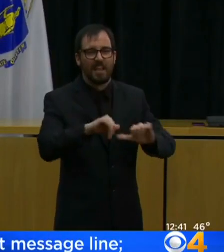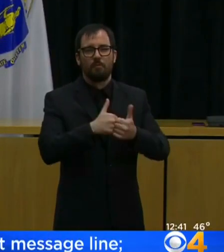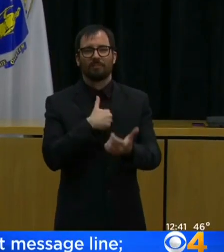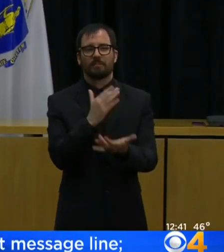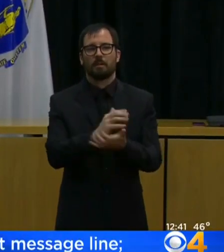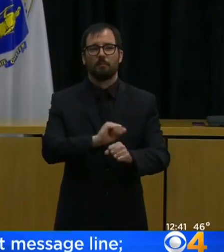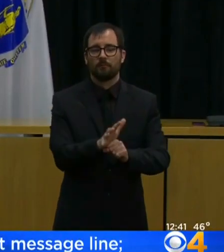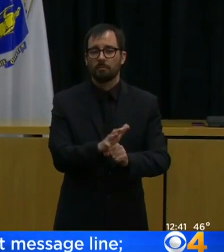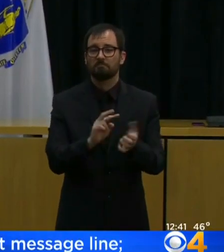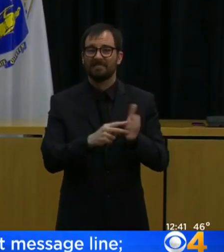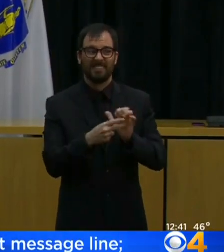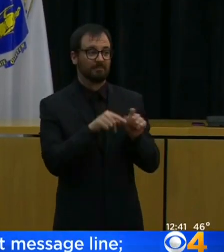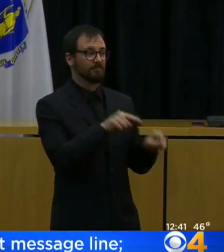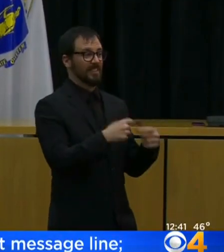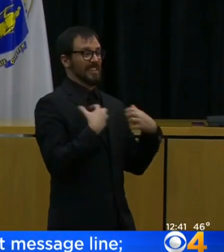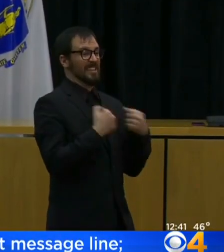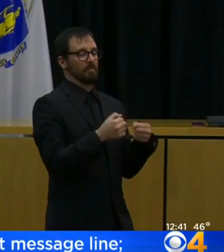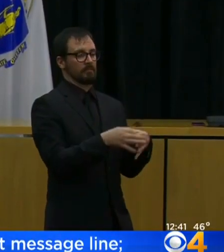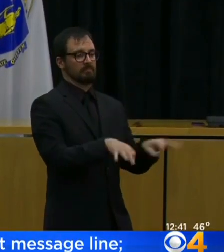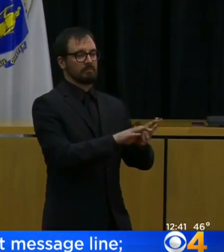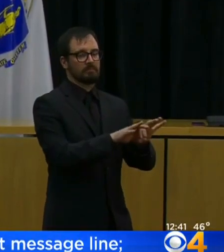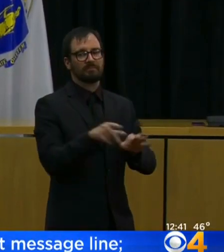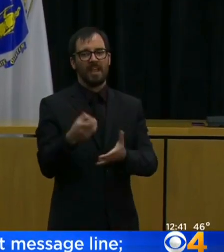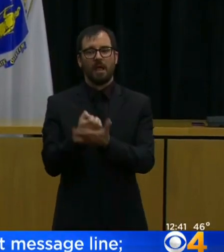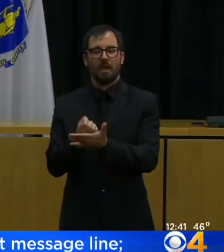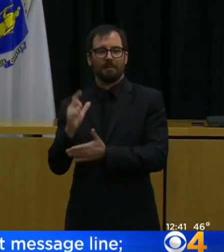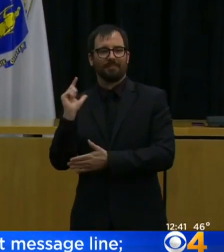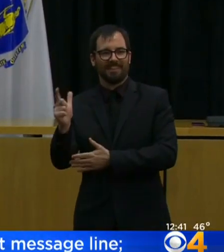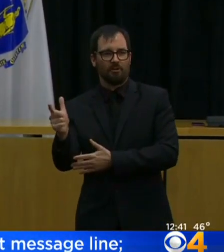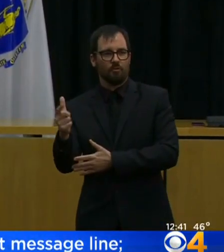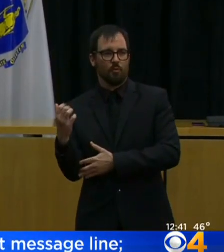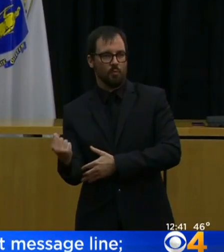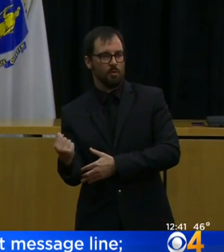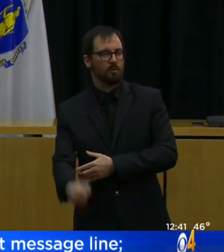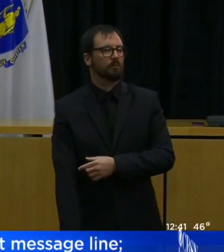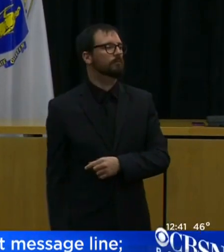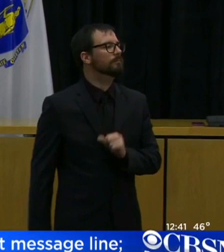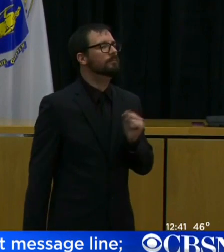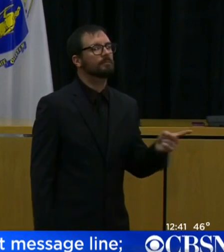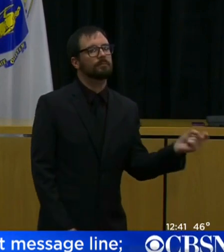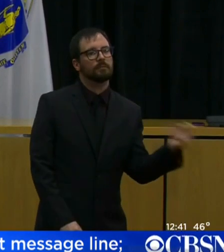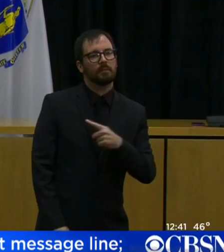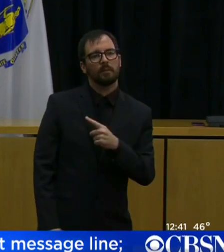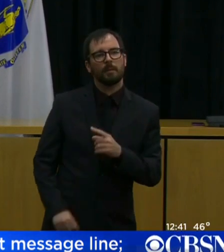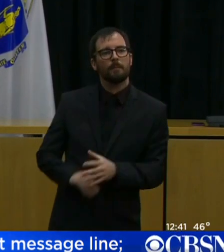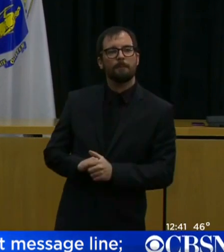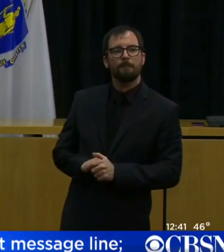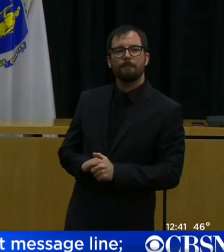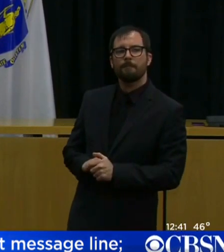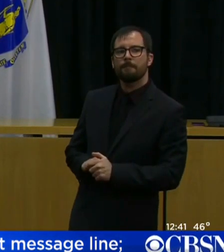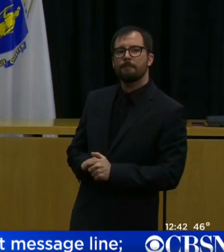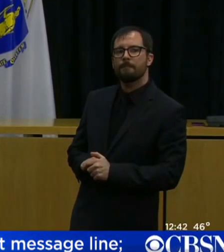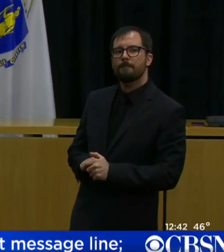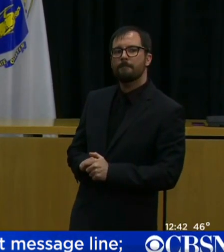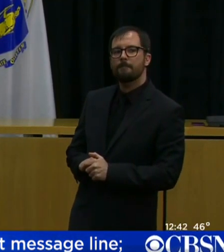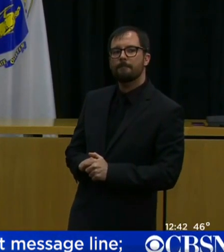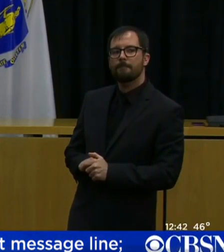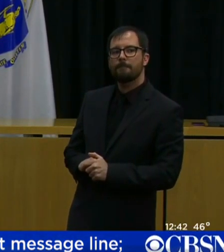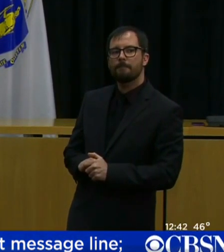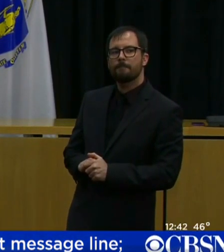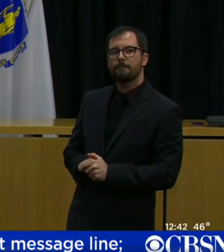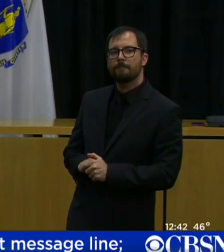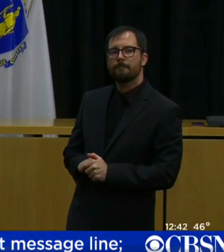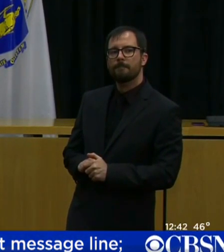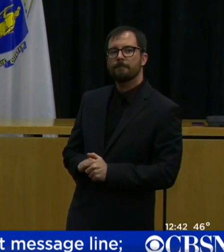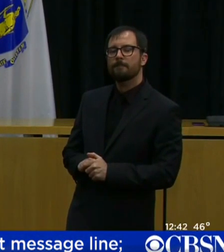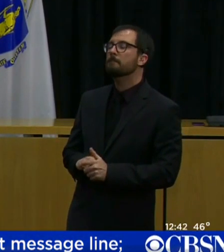How to enforce the stay at home advisory and also to make sure that